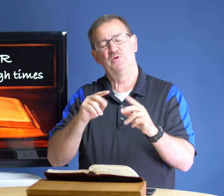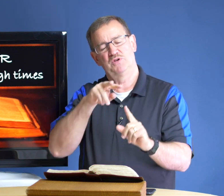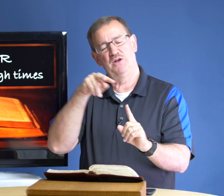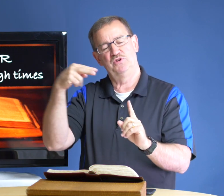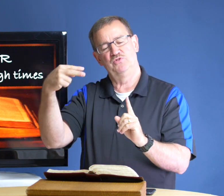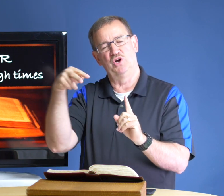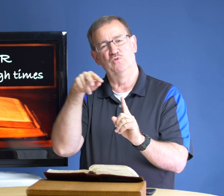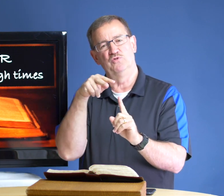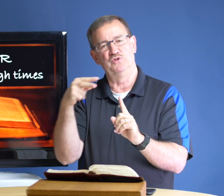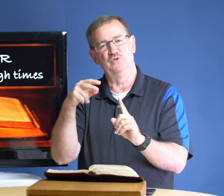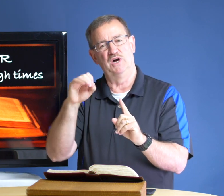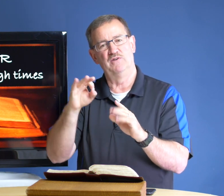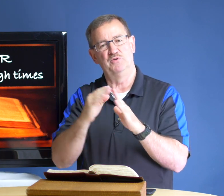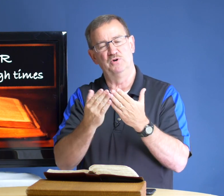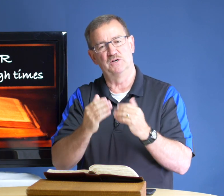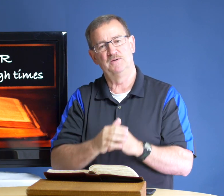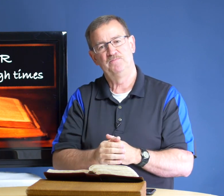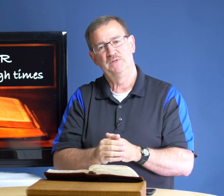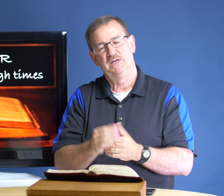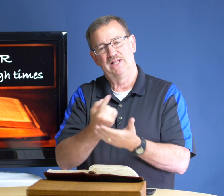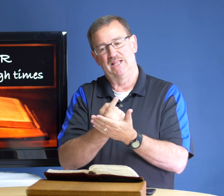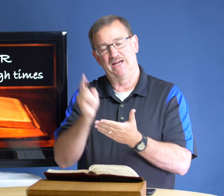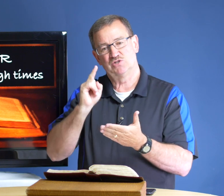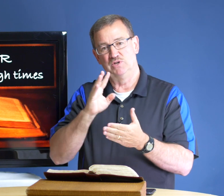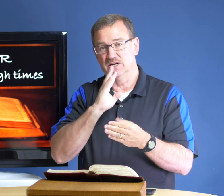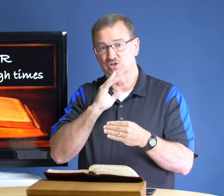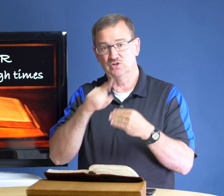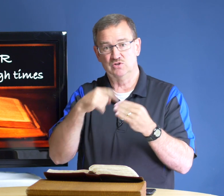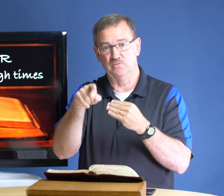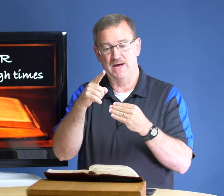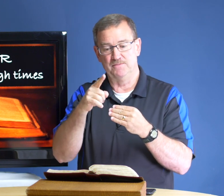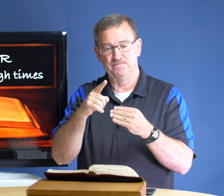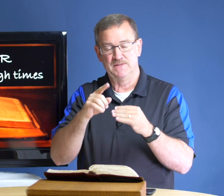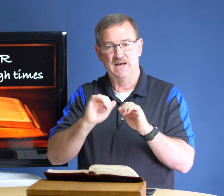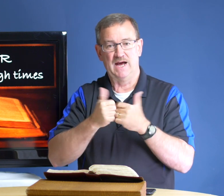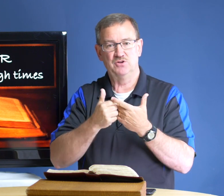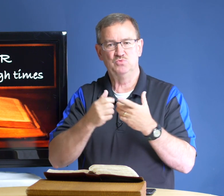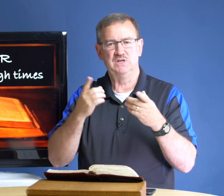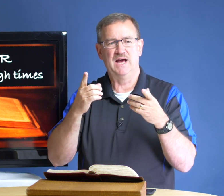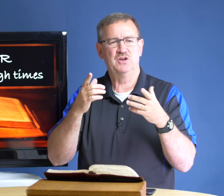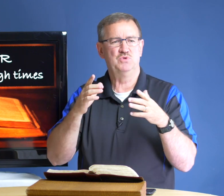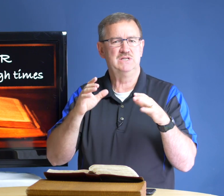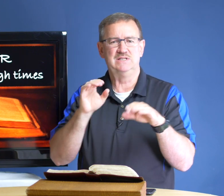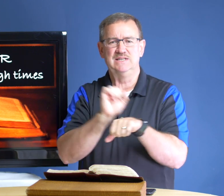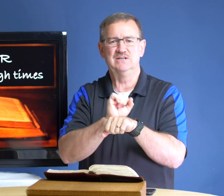we kind of want to do an overview of the book last week i talked to you about how do we how do we deal